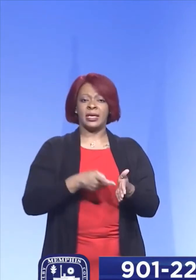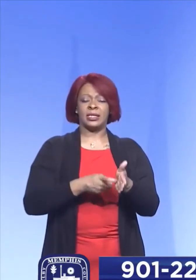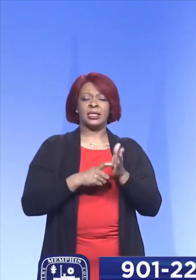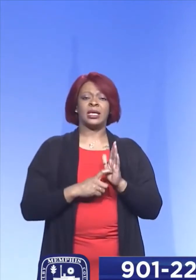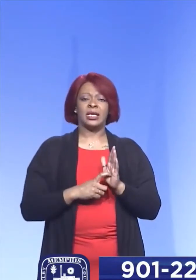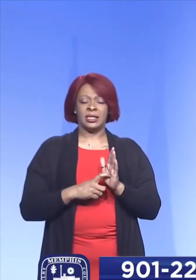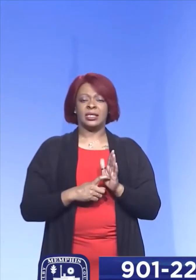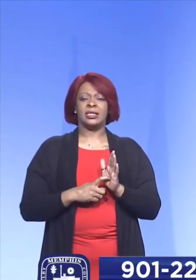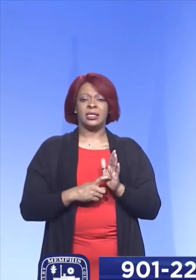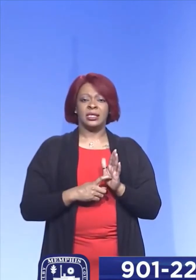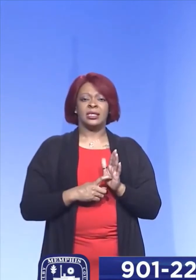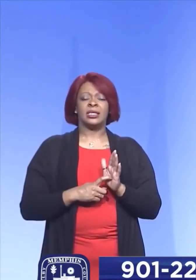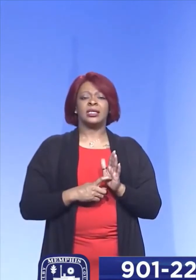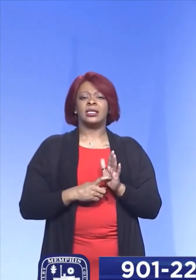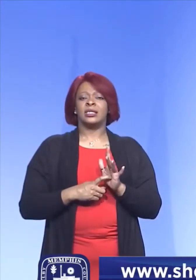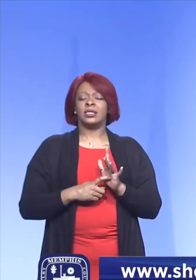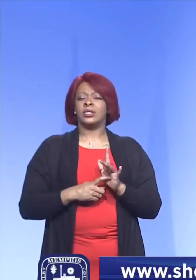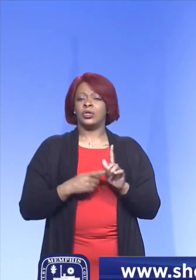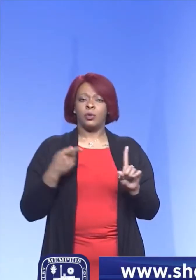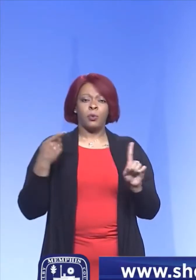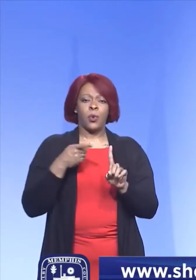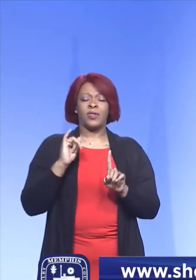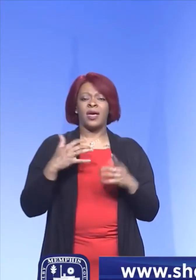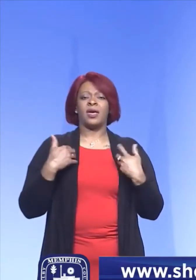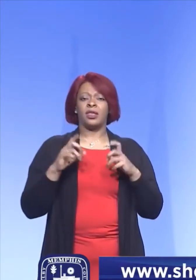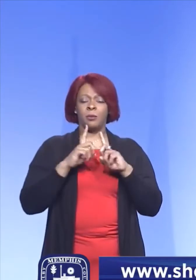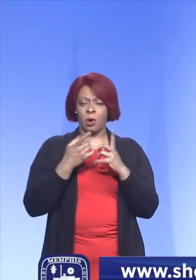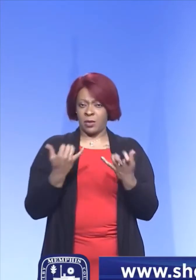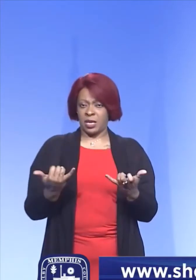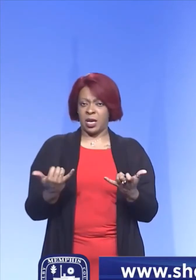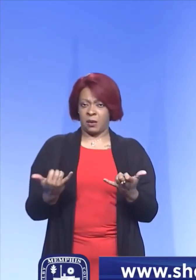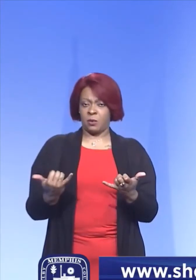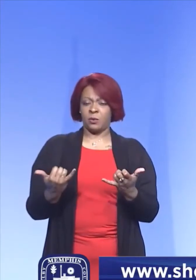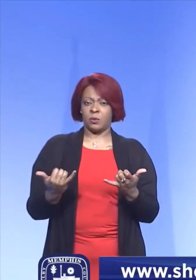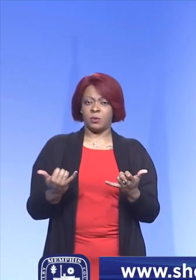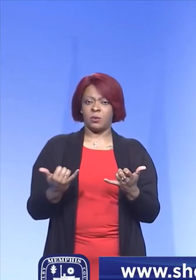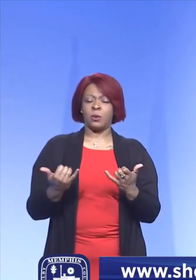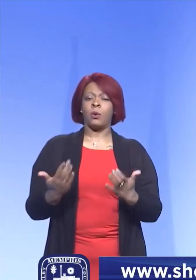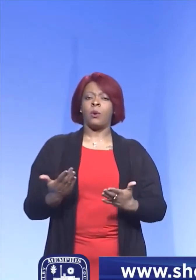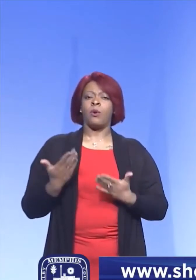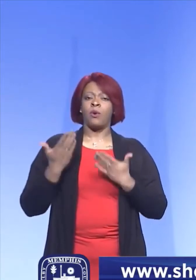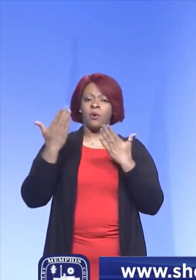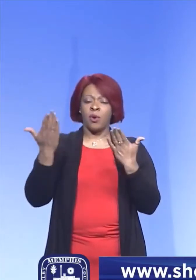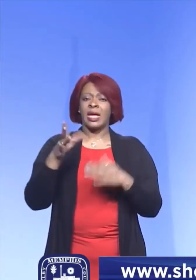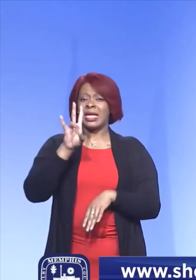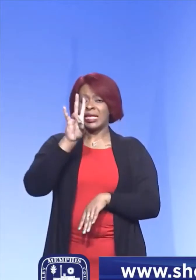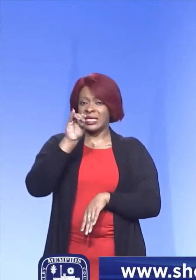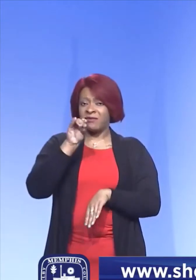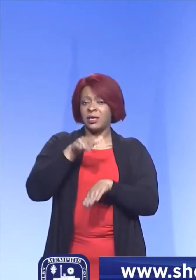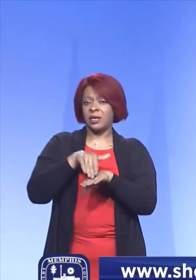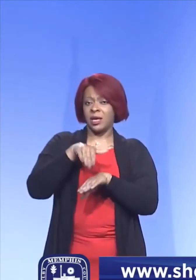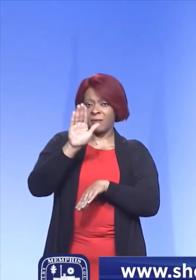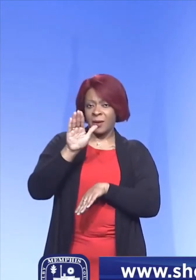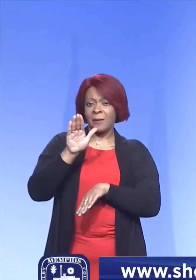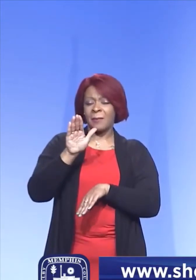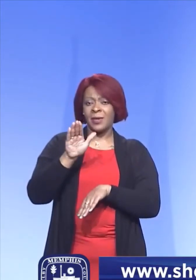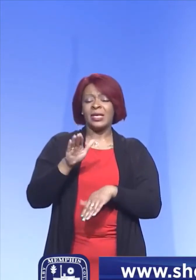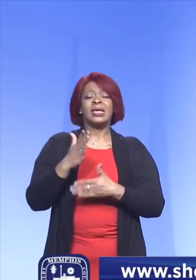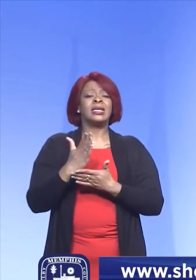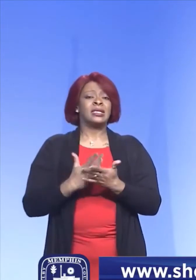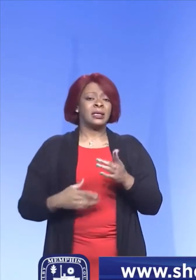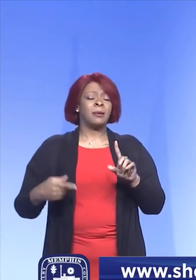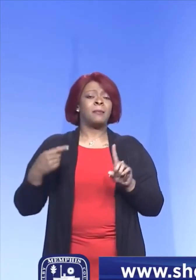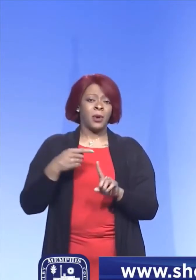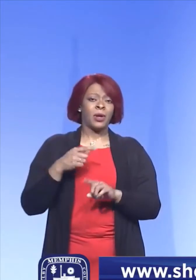certain degree that health departments now offer 70 plus. And so at some point